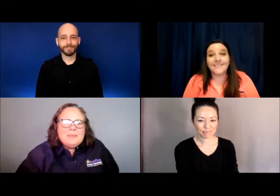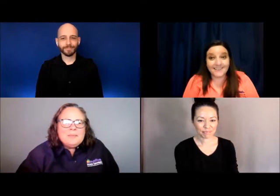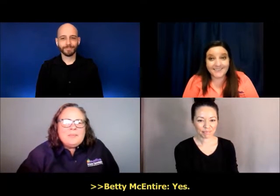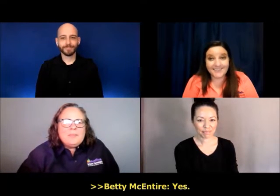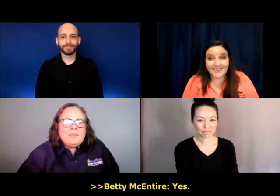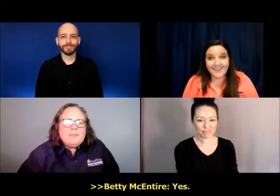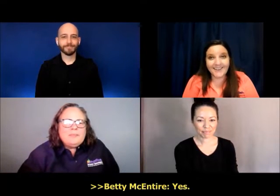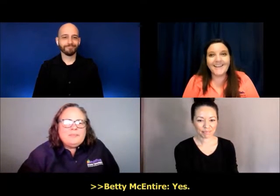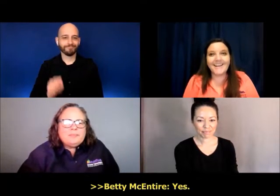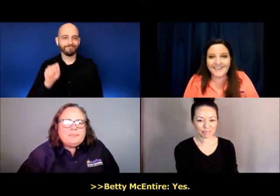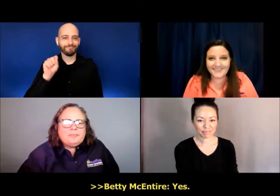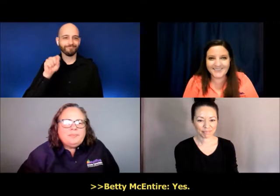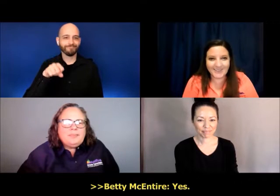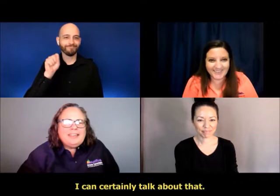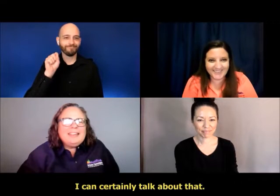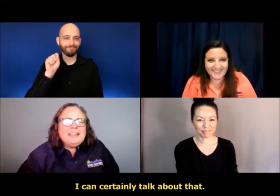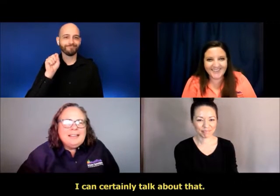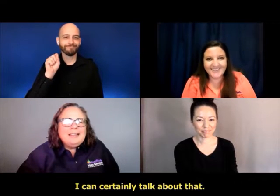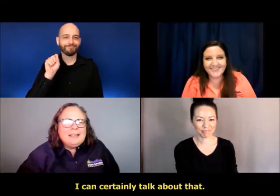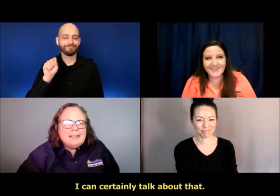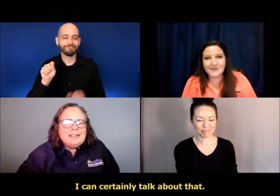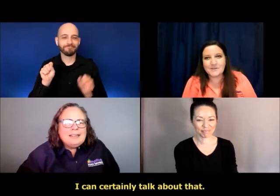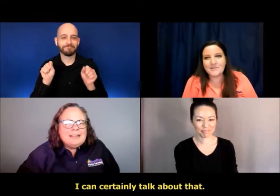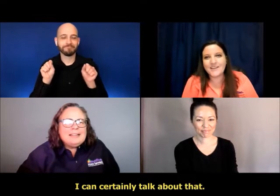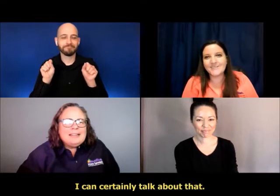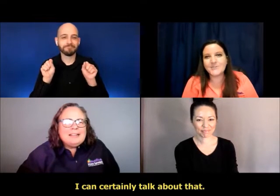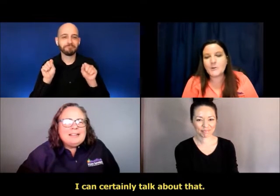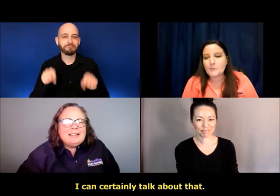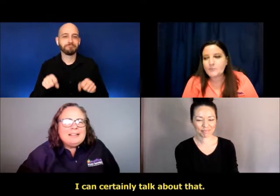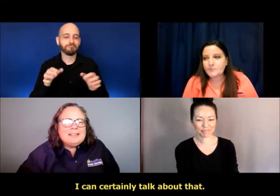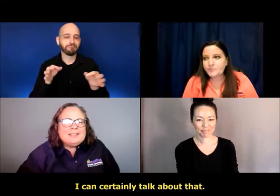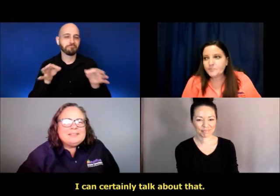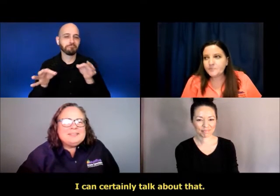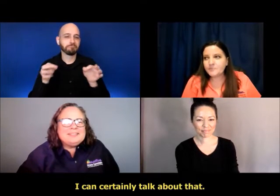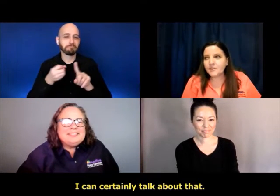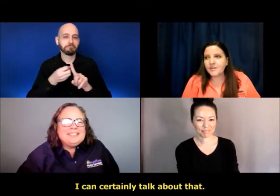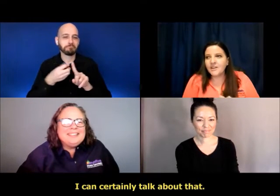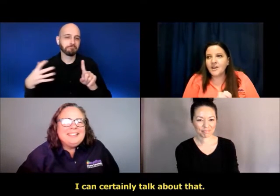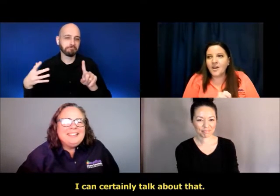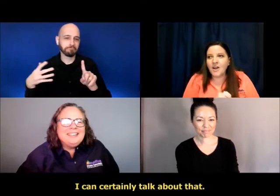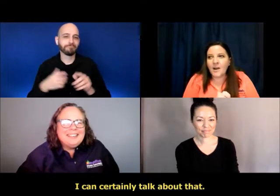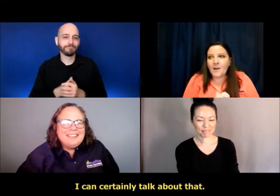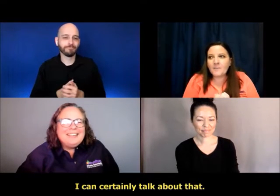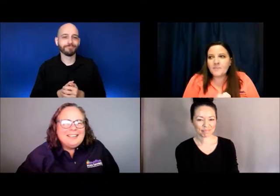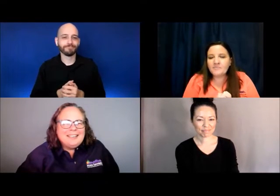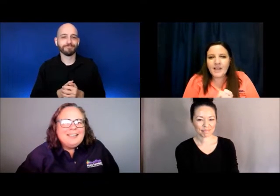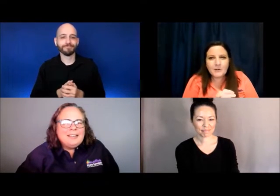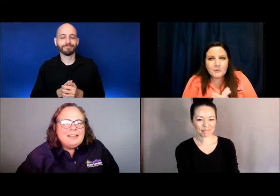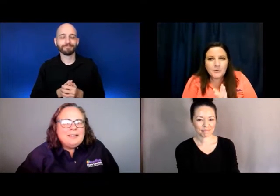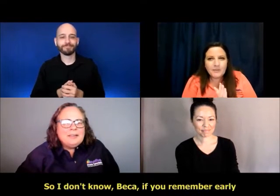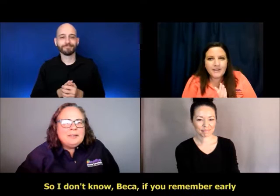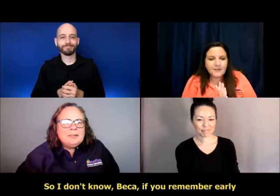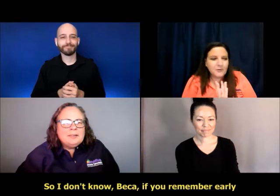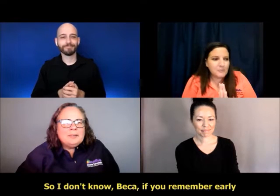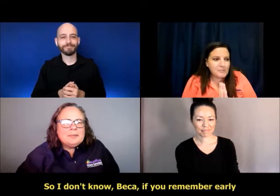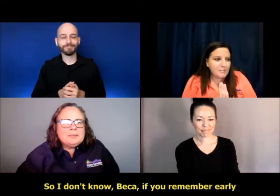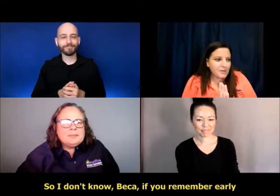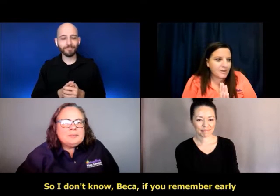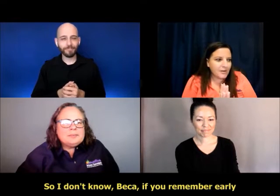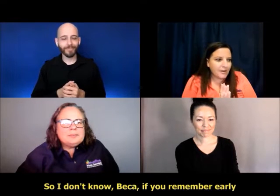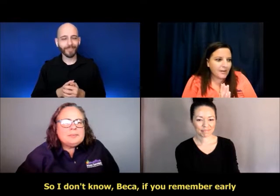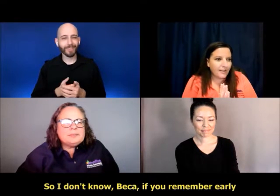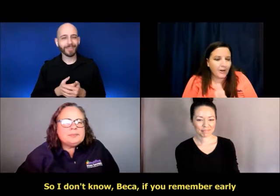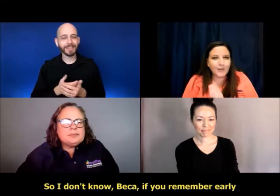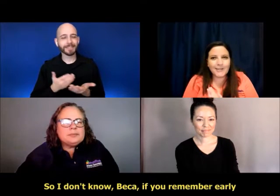Yes, I can certainly talk about that. So, I don't know, Becca, if you